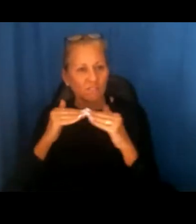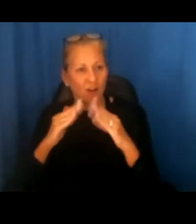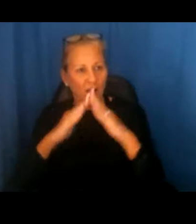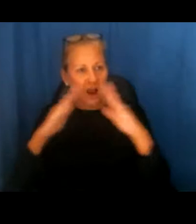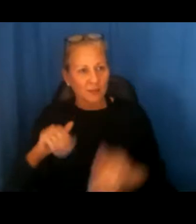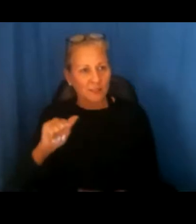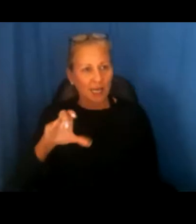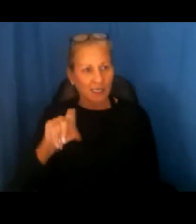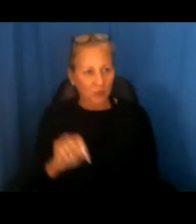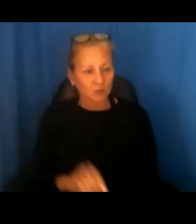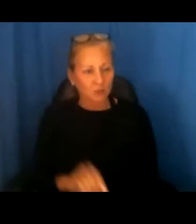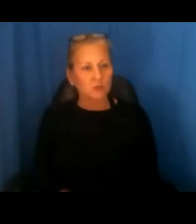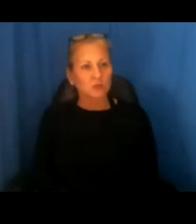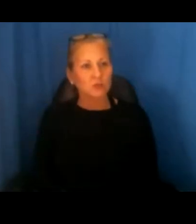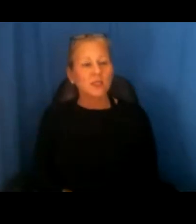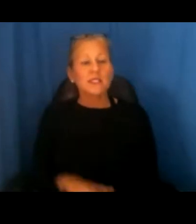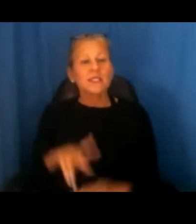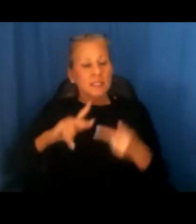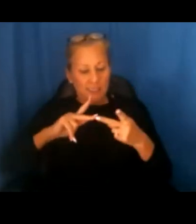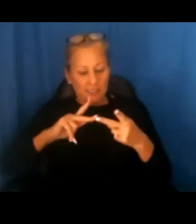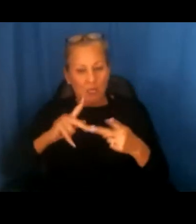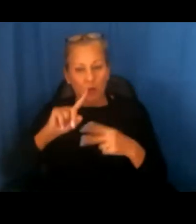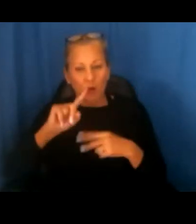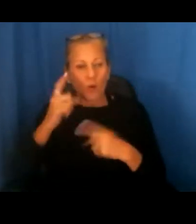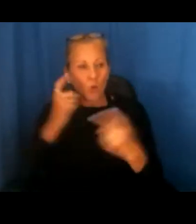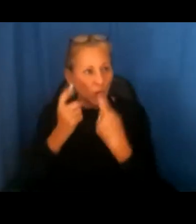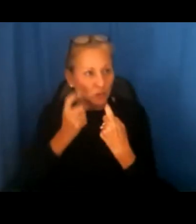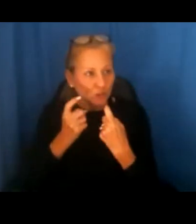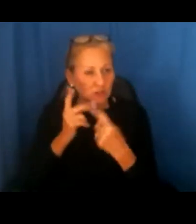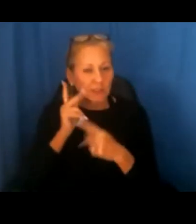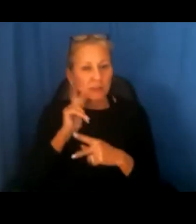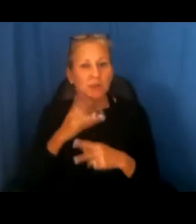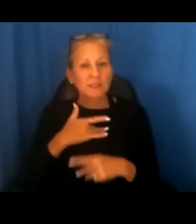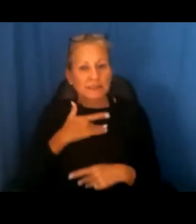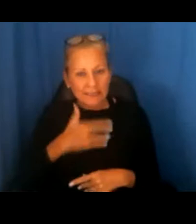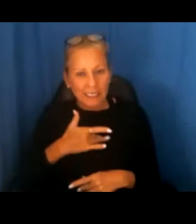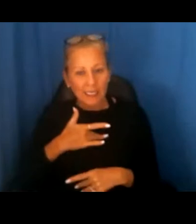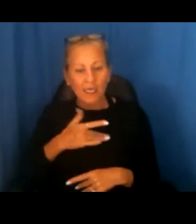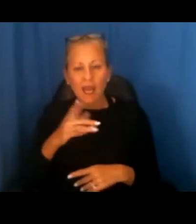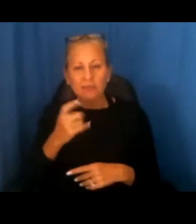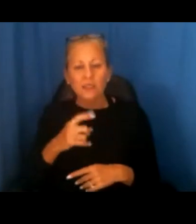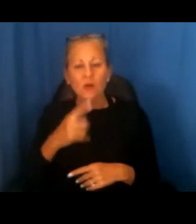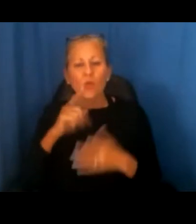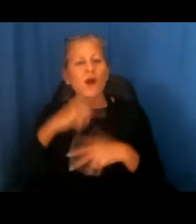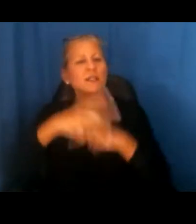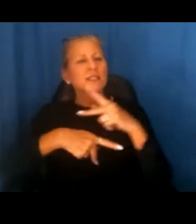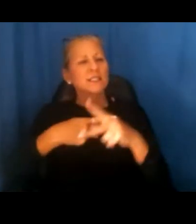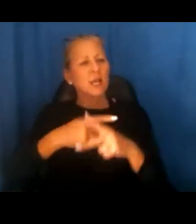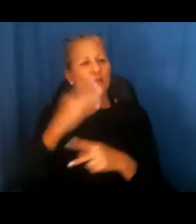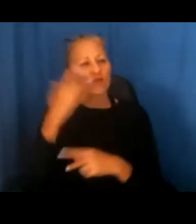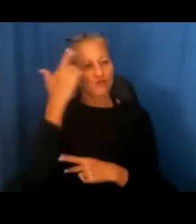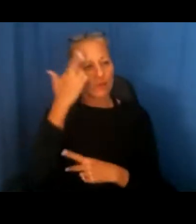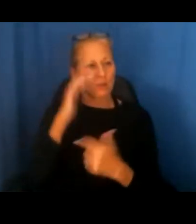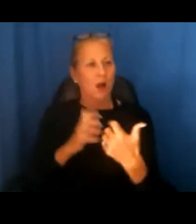The second question that people often ask is, what types of reasonable accommodations